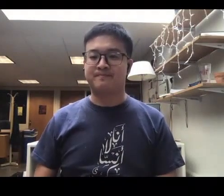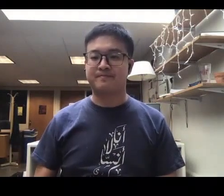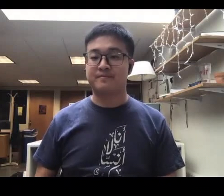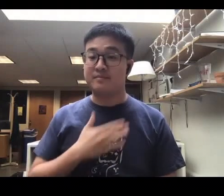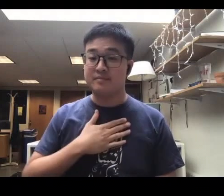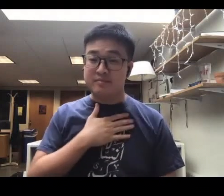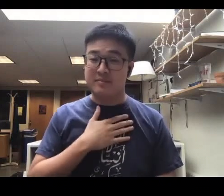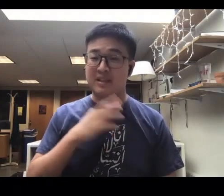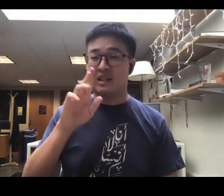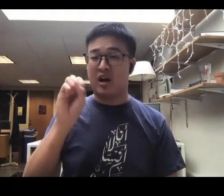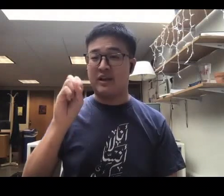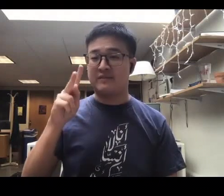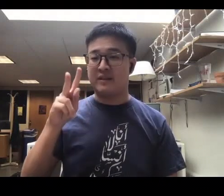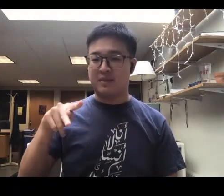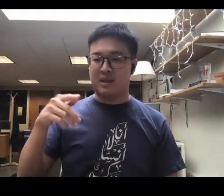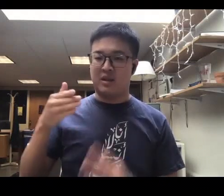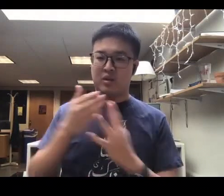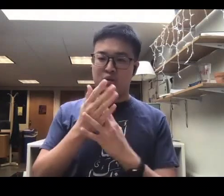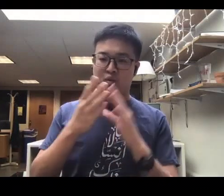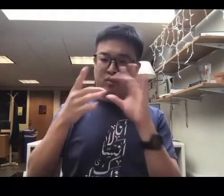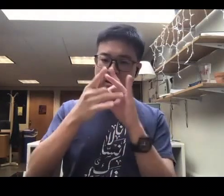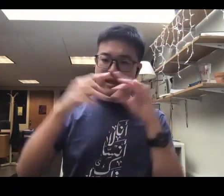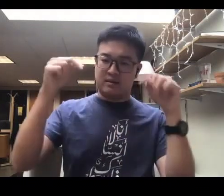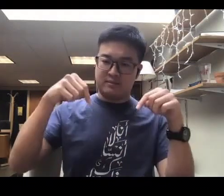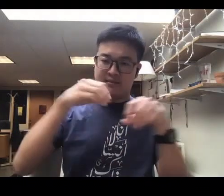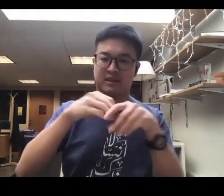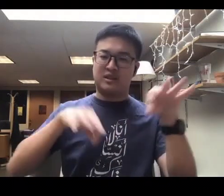Please RSVP via the link below in the description.